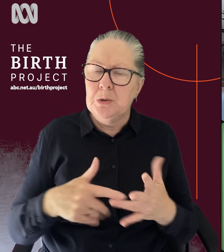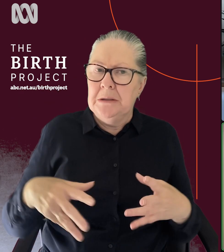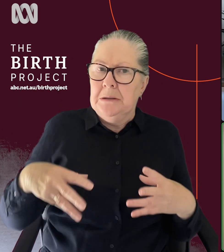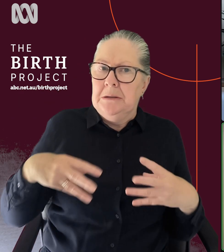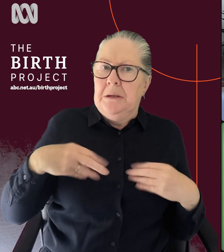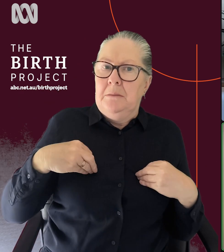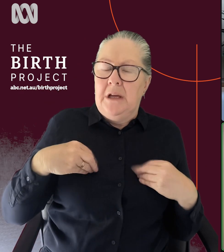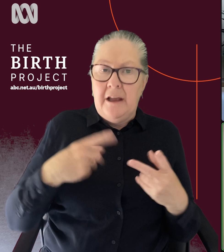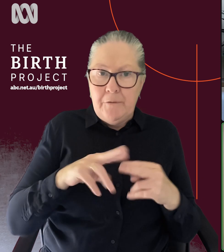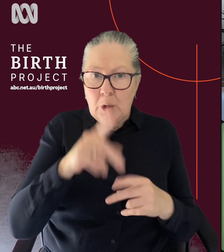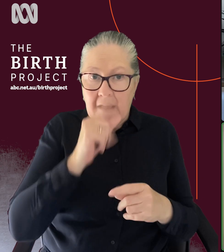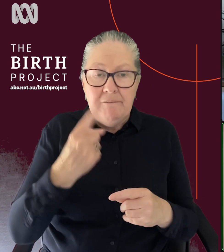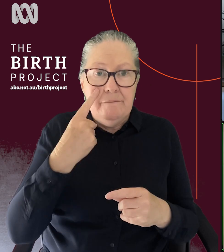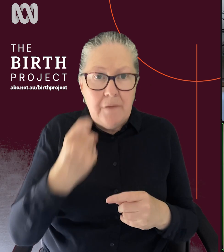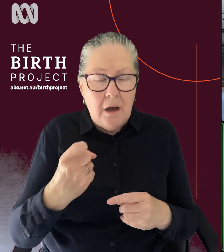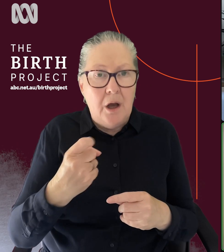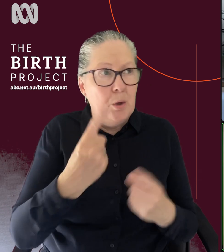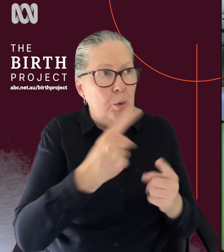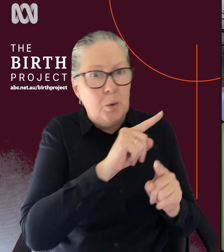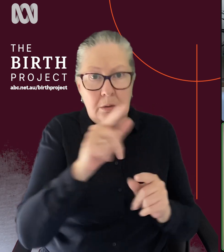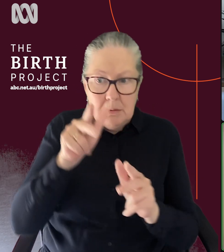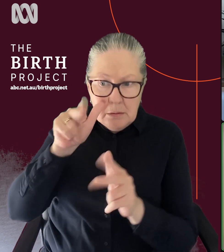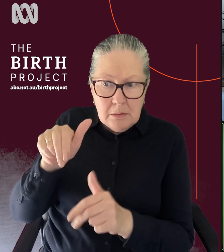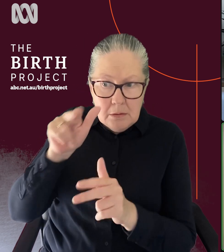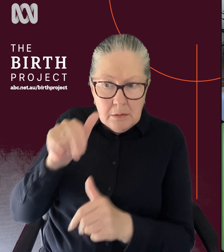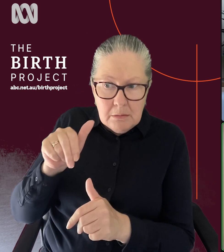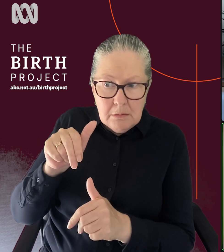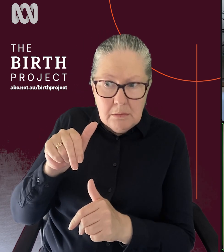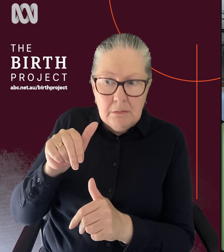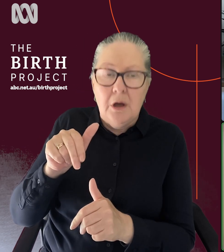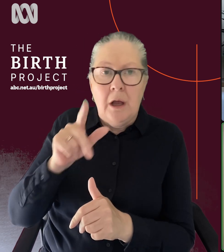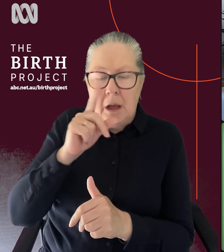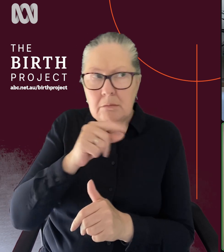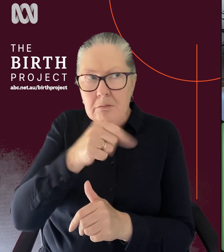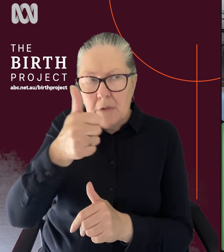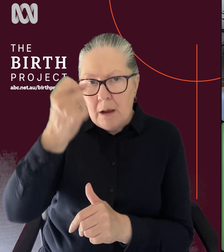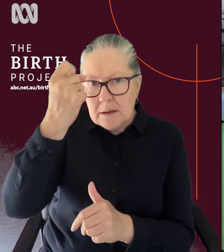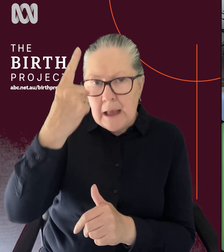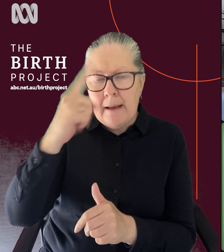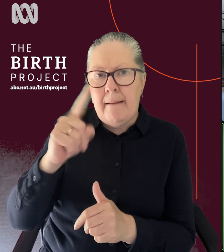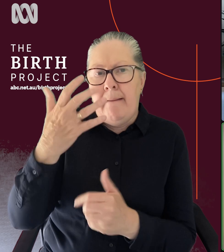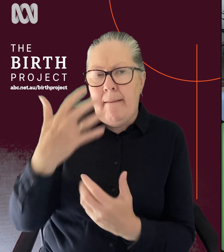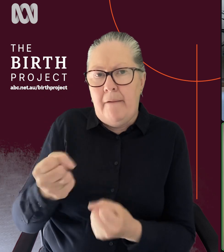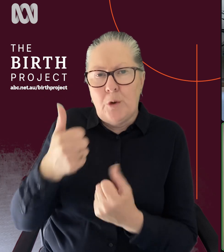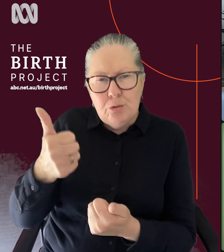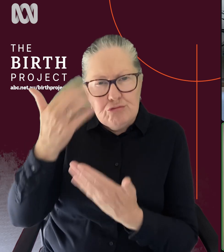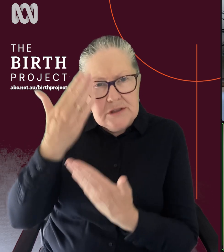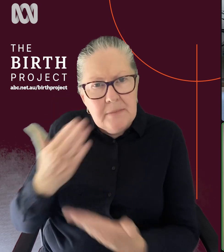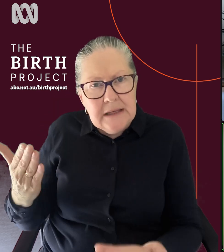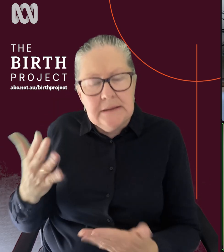board. And I think if you can find a care provider that you, um, really have a strong understanding with and a, and a level of respect, then, then hopefully then